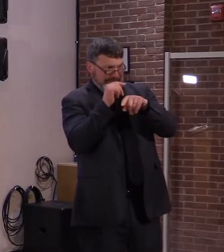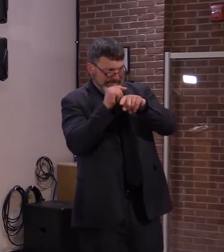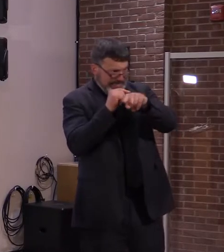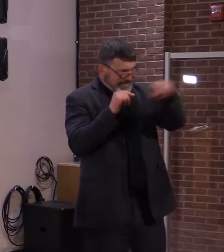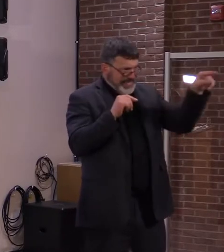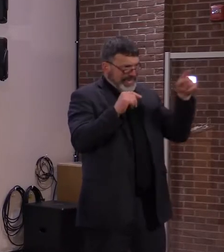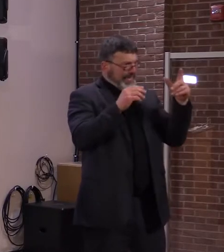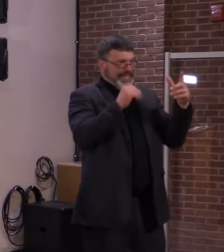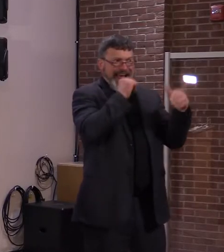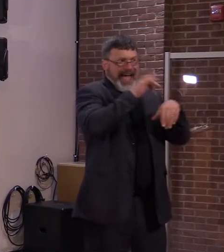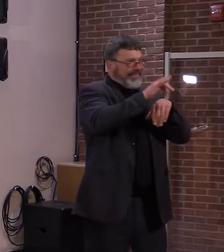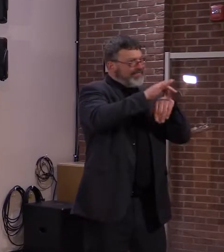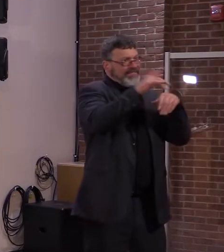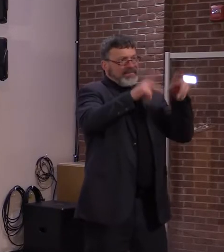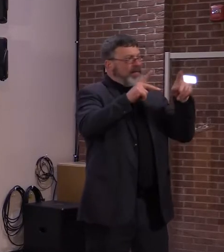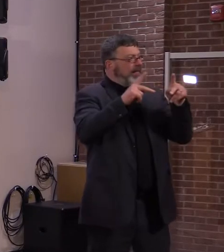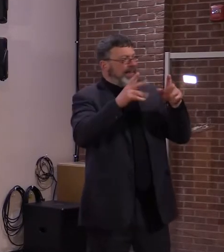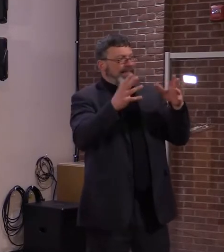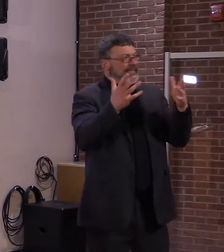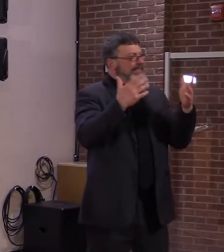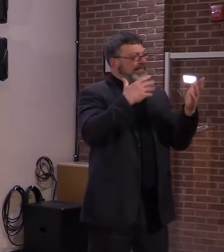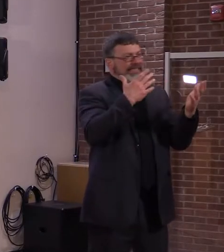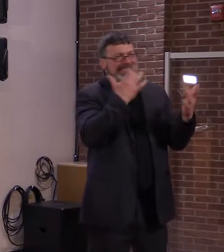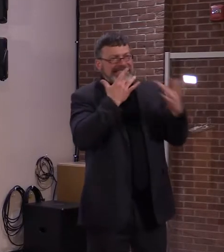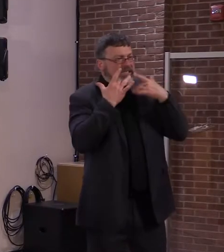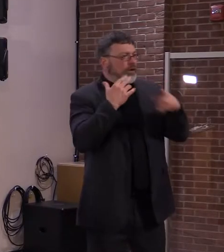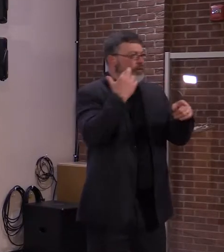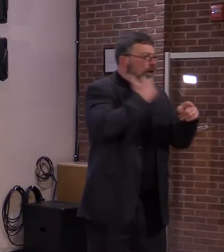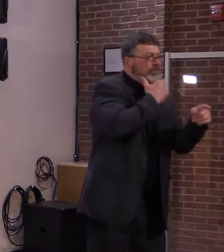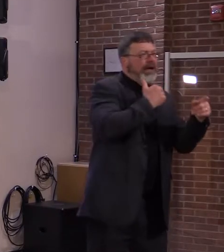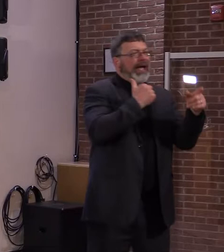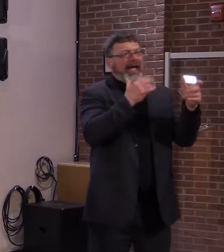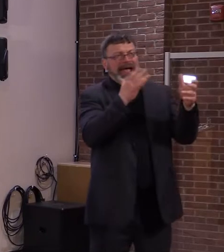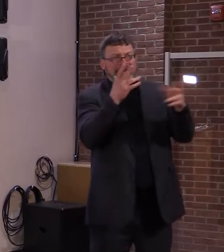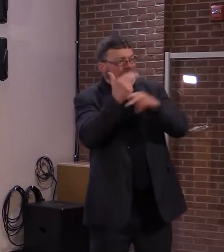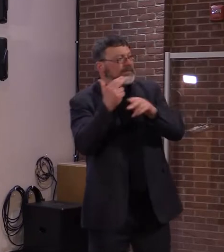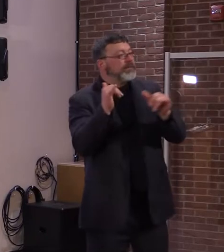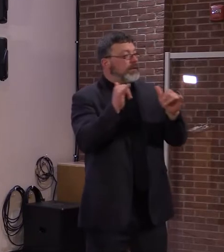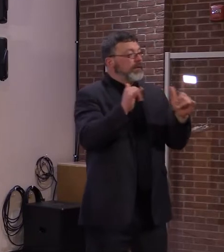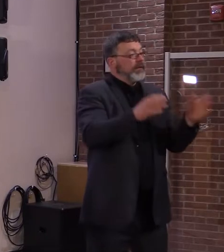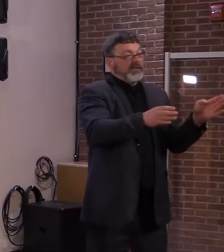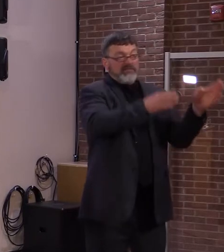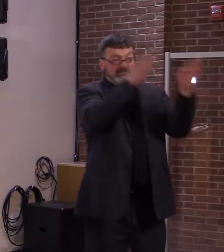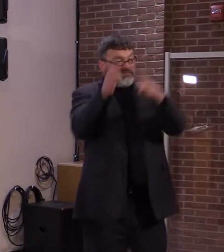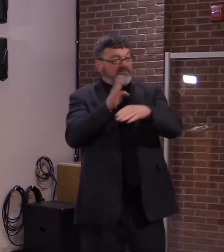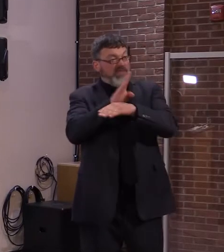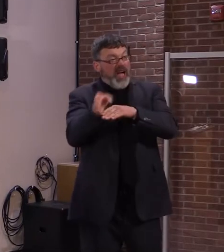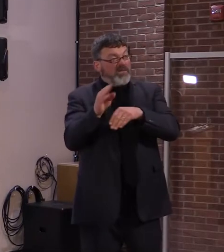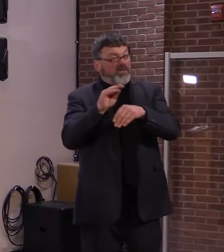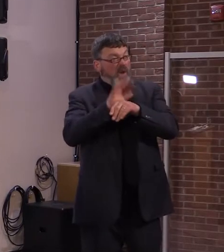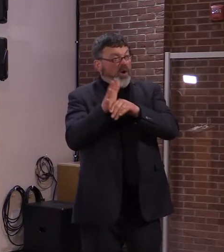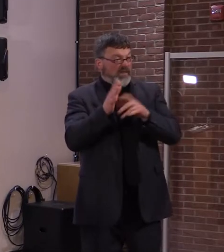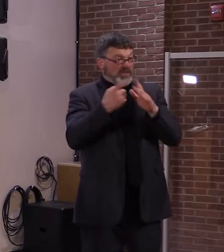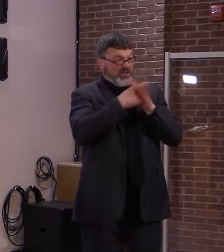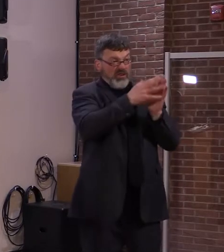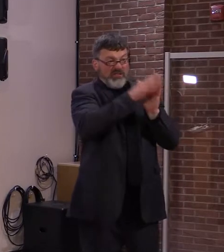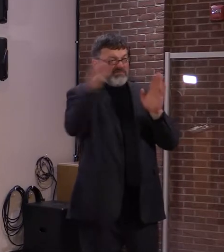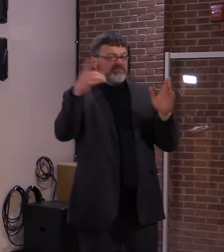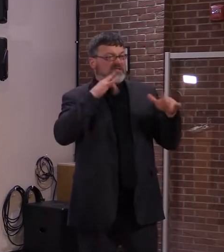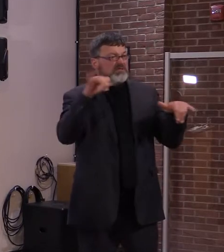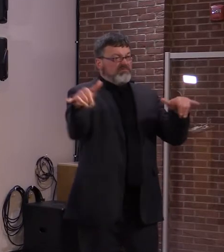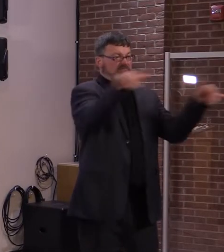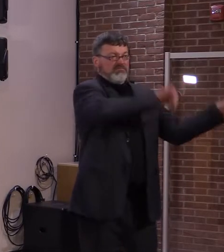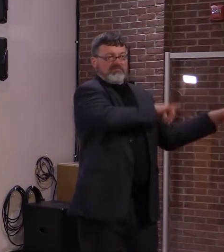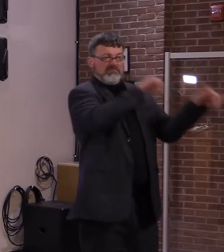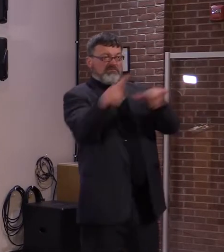after the pandemic as well. And there are a lot of, still a lot of issues with folks going